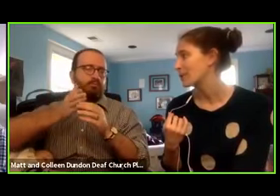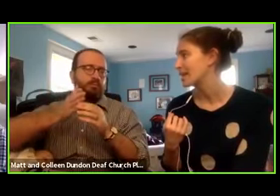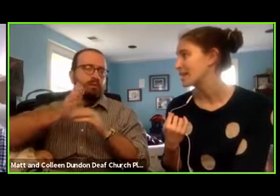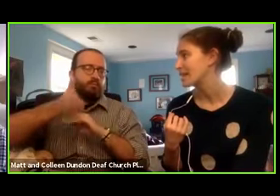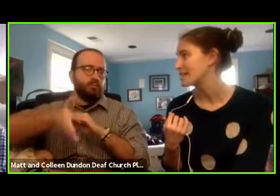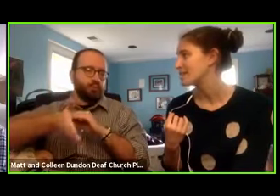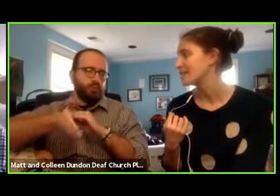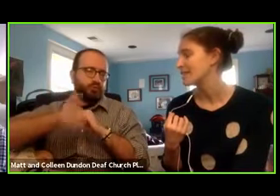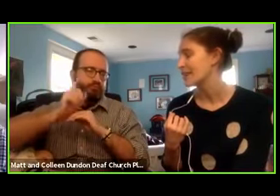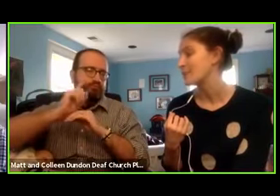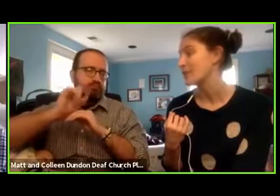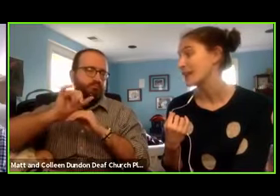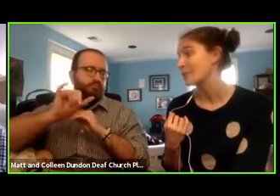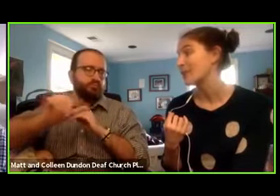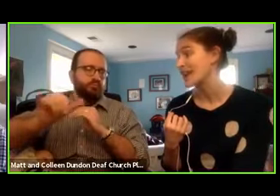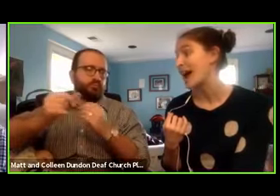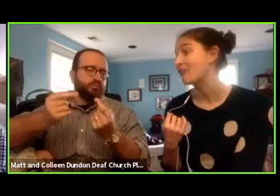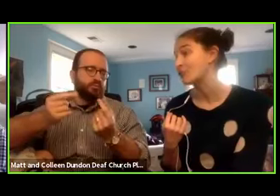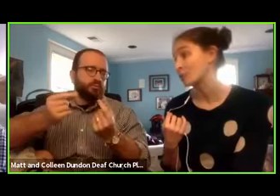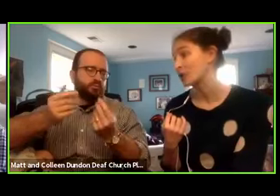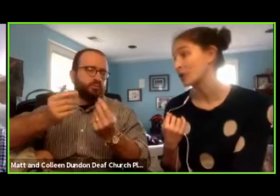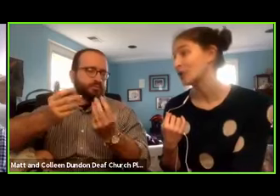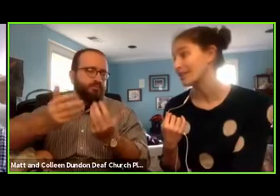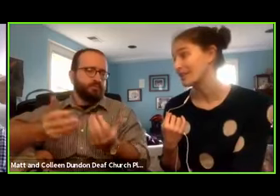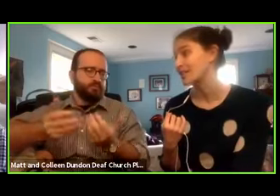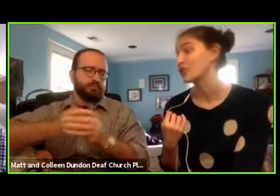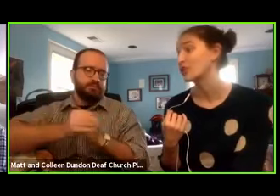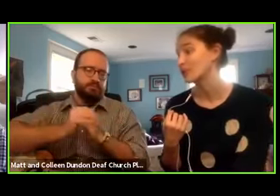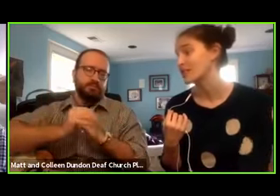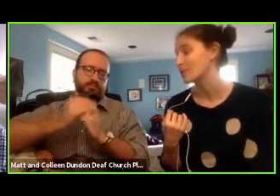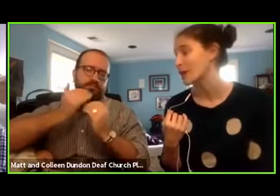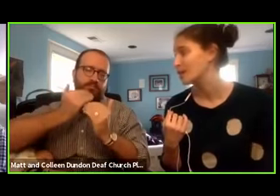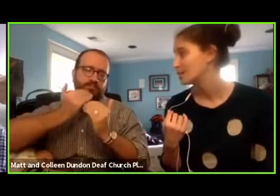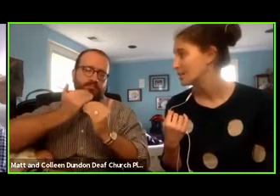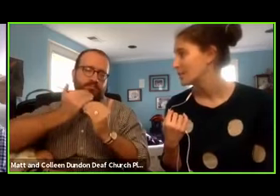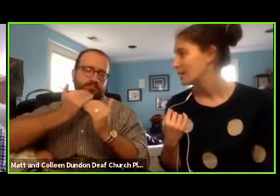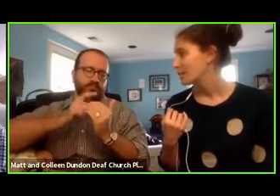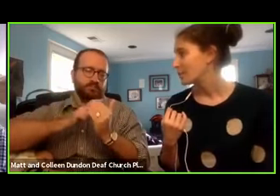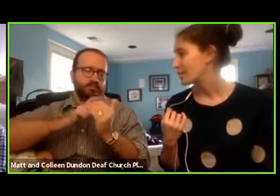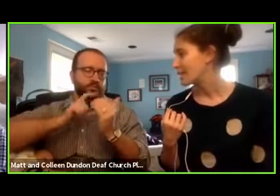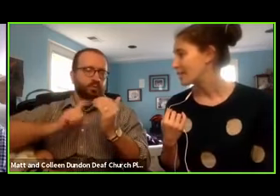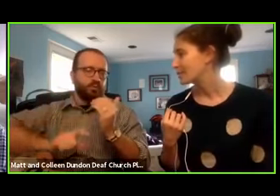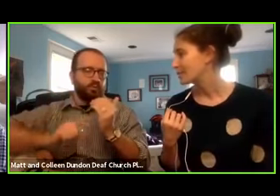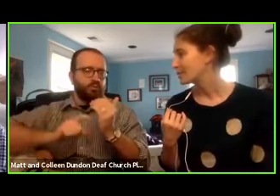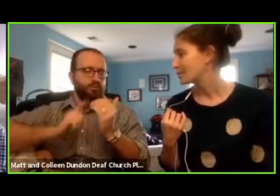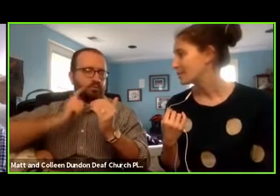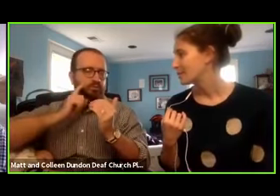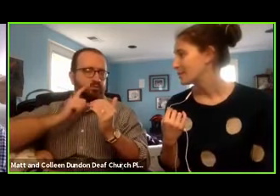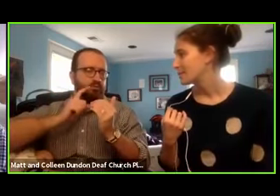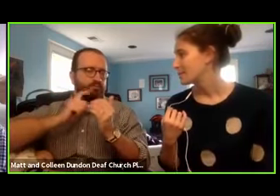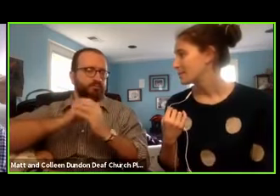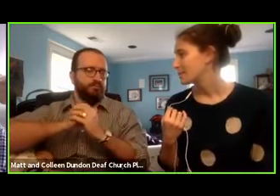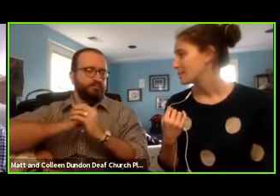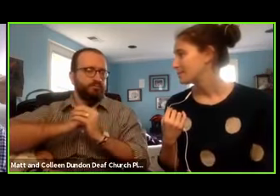temporary it is. And that they would think about the afterword, the eternal as well. We thank you, Lord.